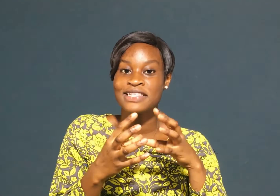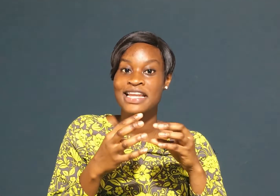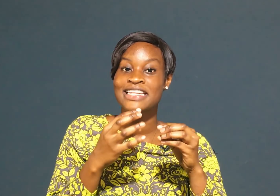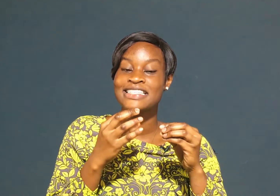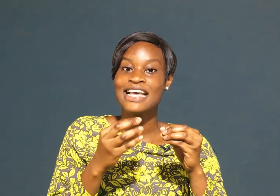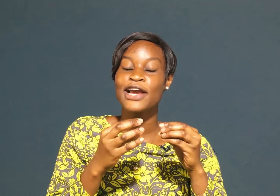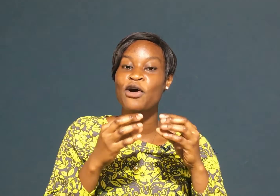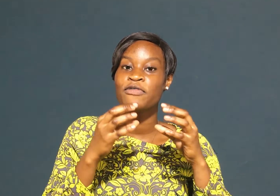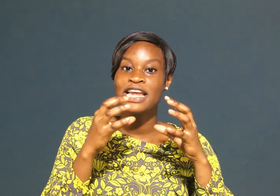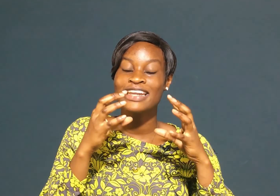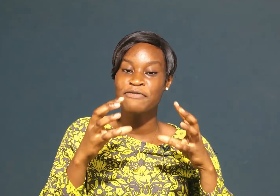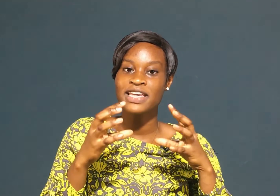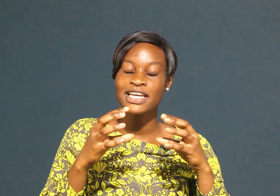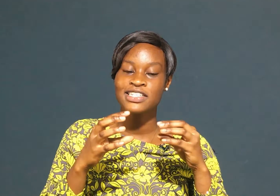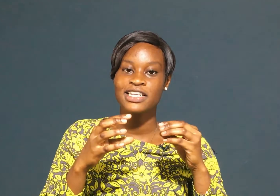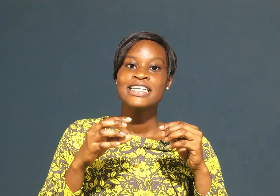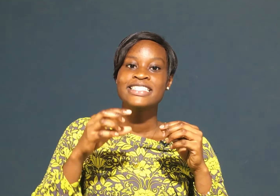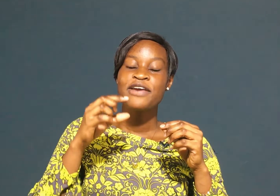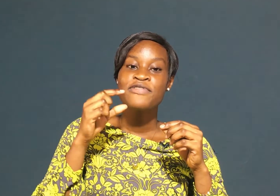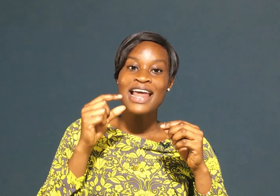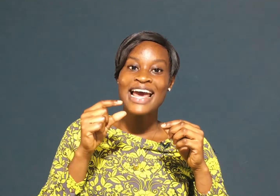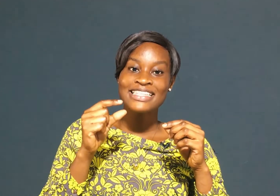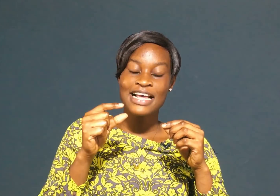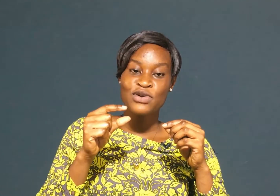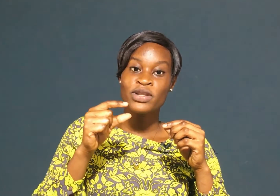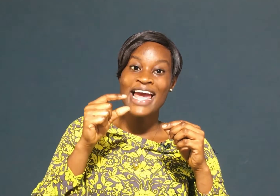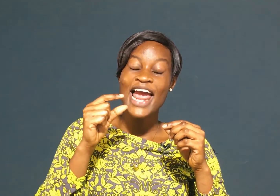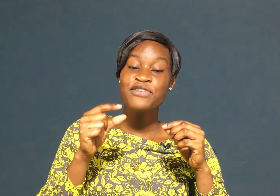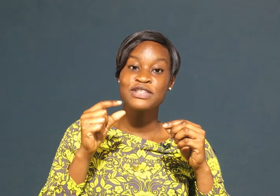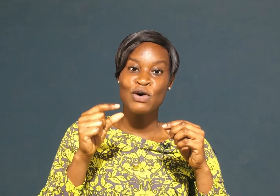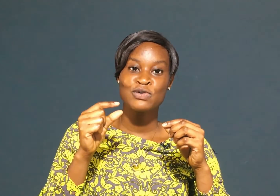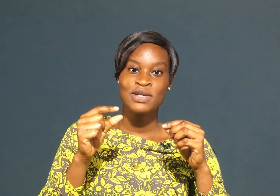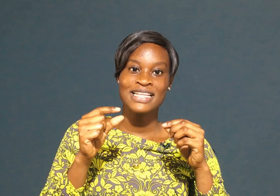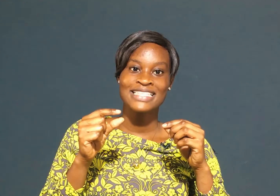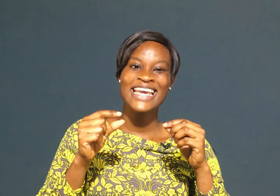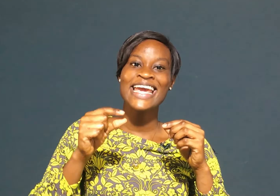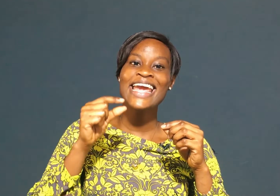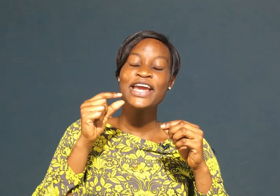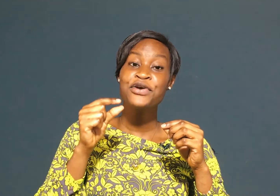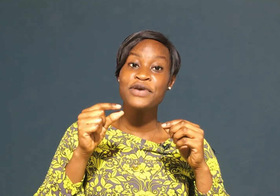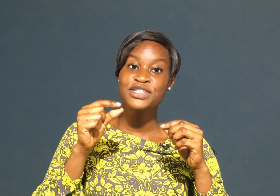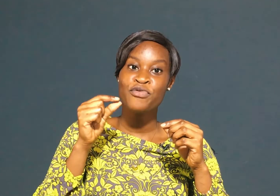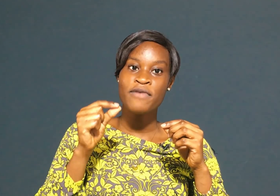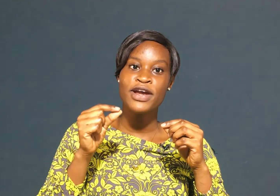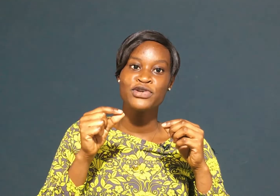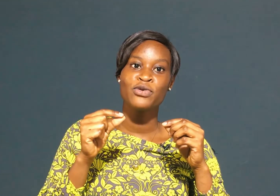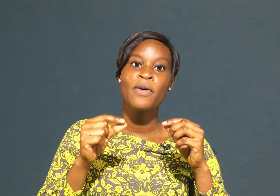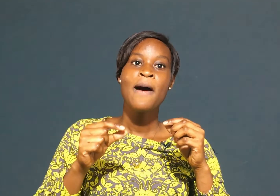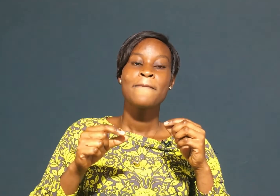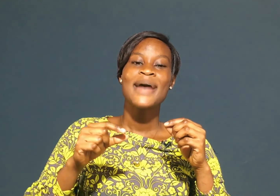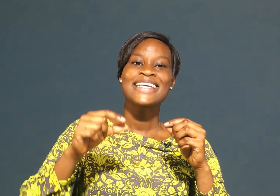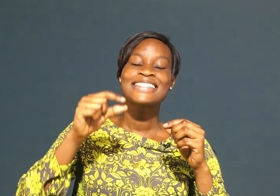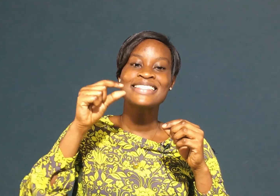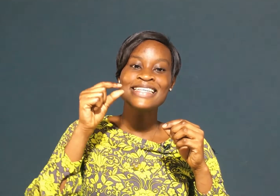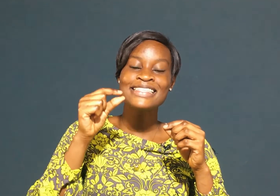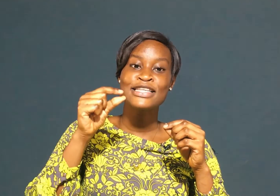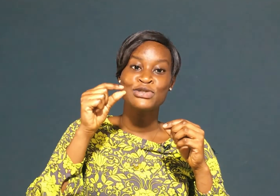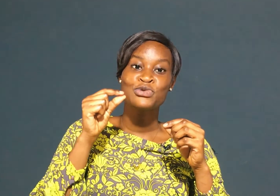and the design of your navigation they realized that or the end result was that it increased revenue by 62